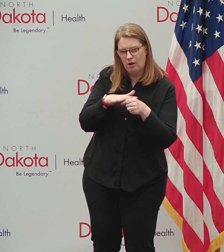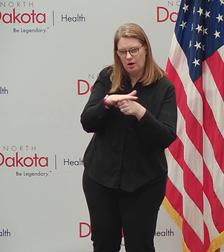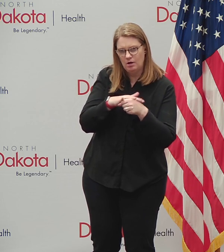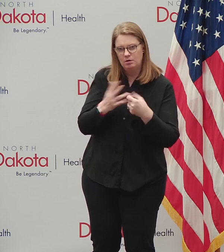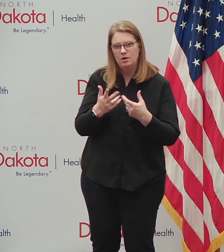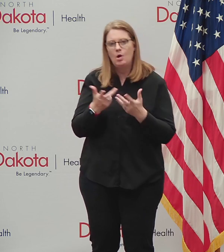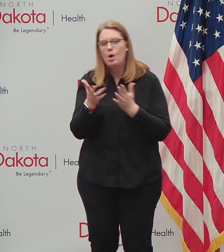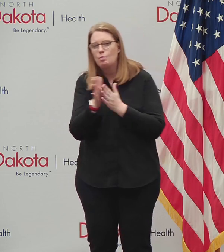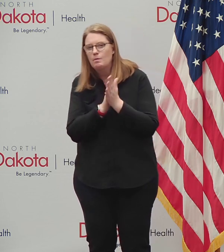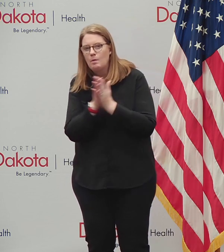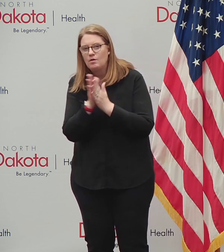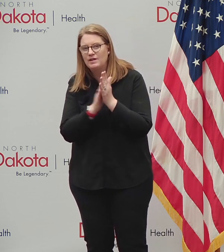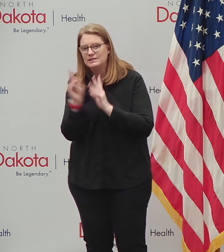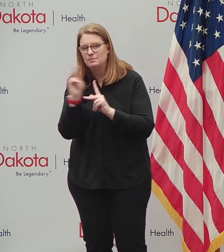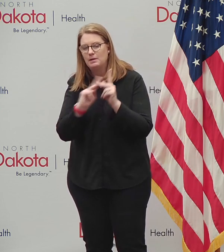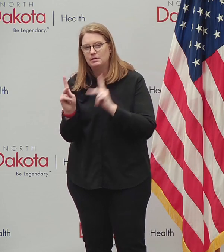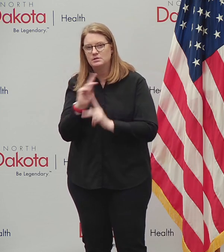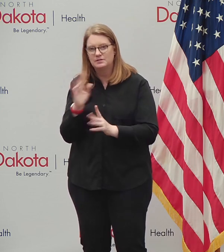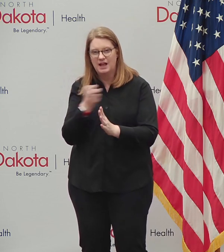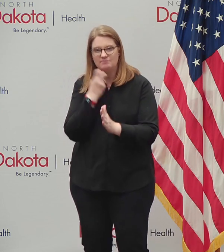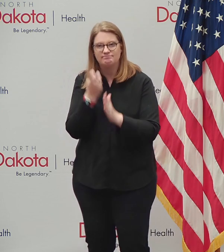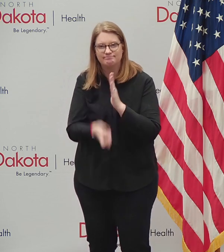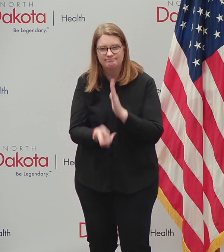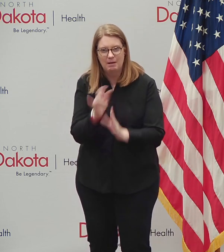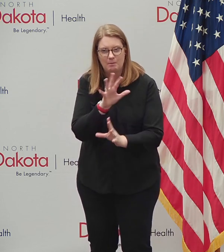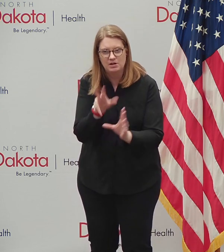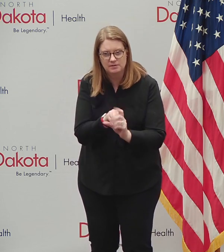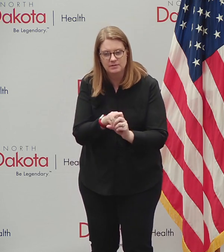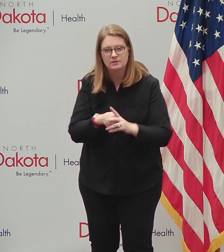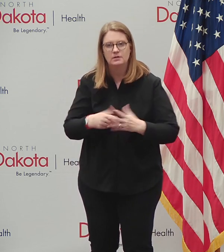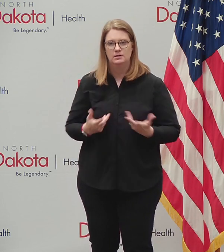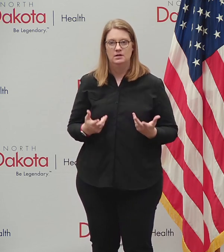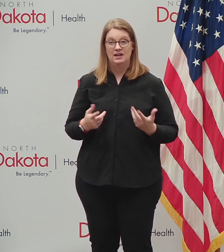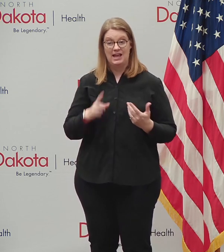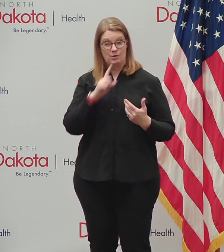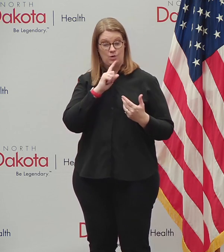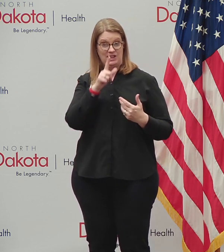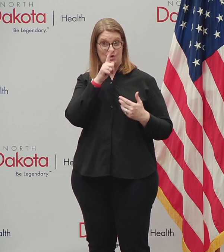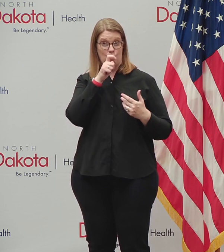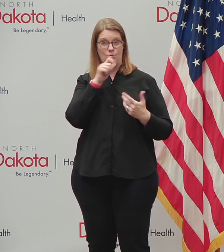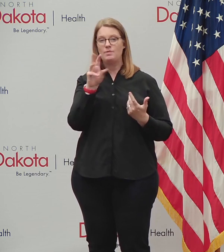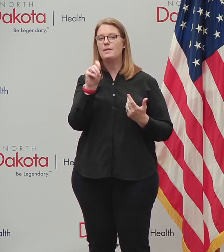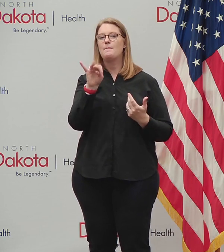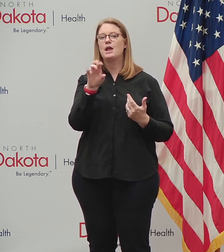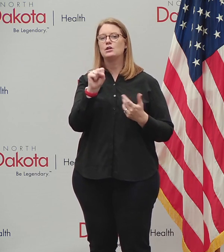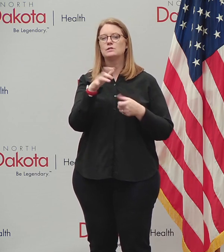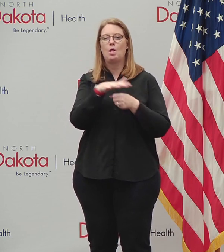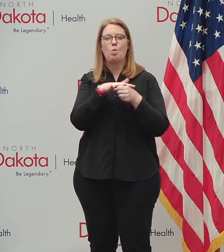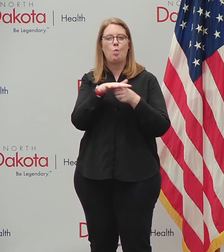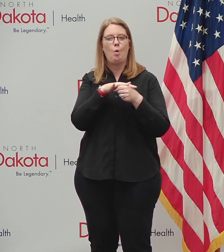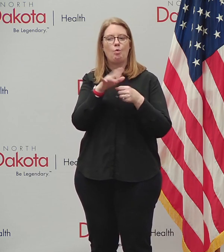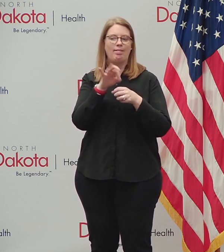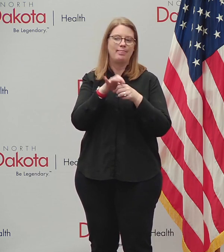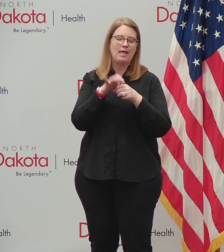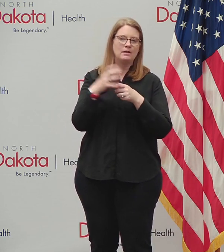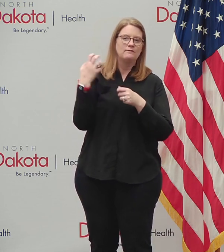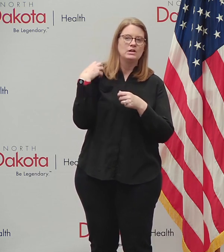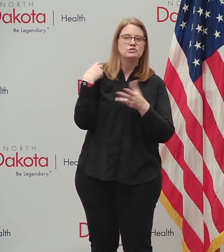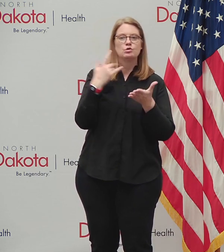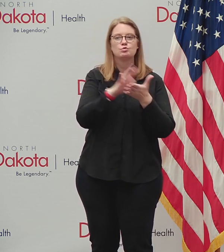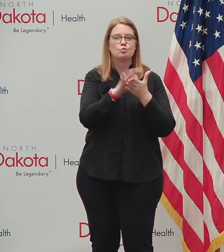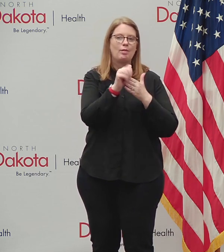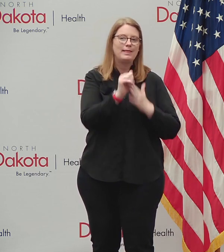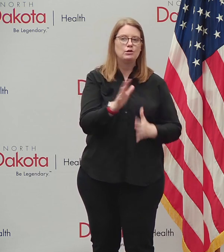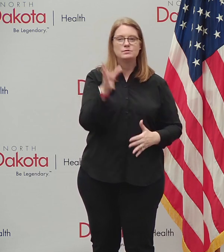uh, to jump in and participate. And the best people in the position to do that are going to be our mayors and local, local elected officials, our school leaders, our